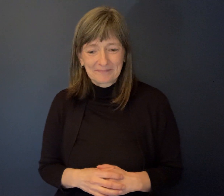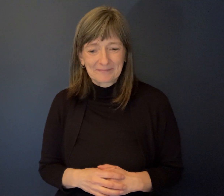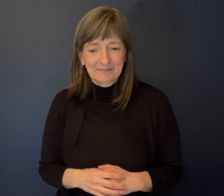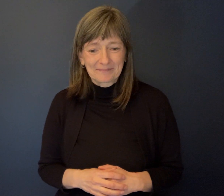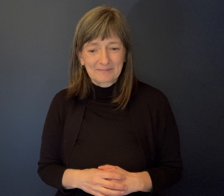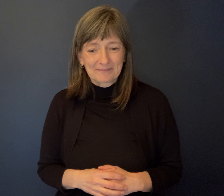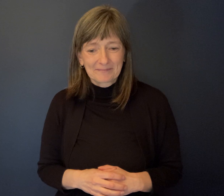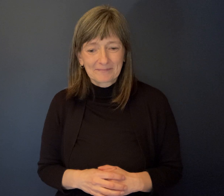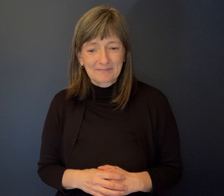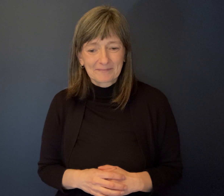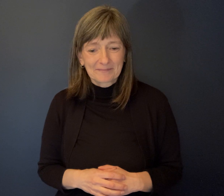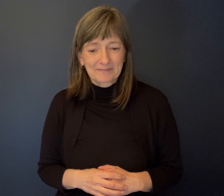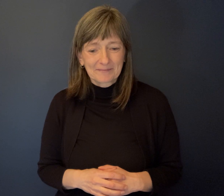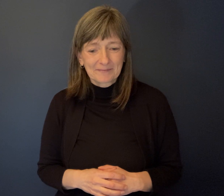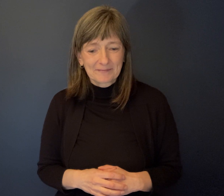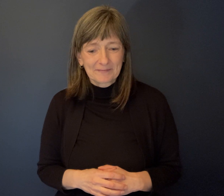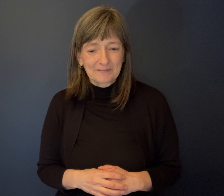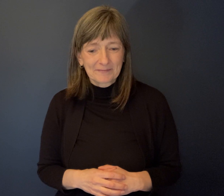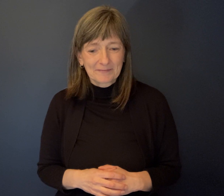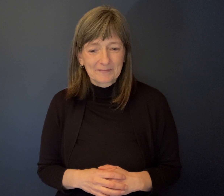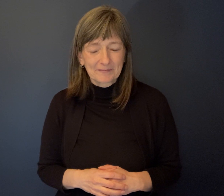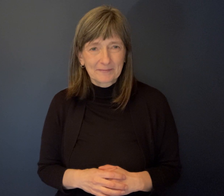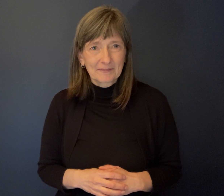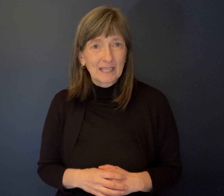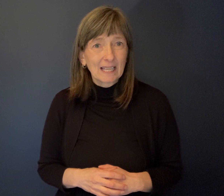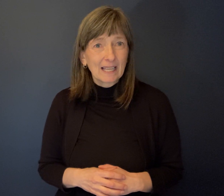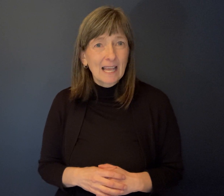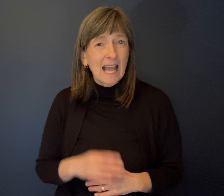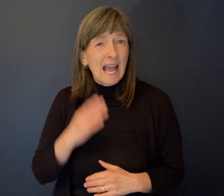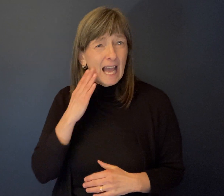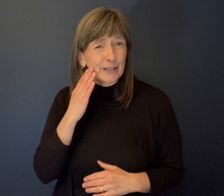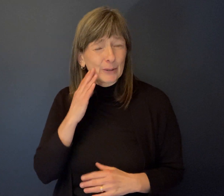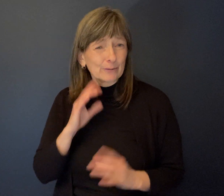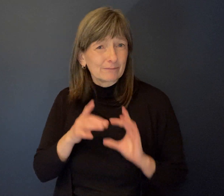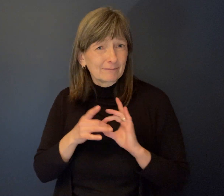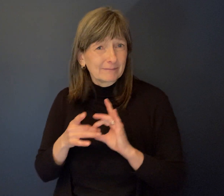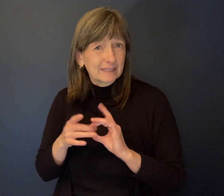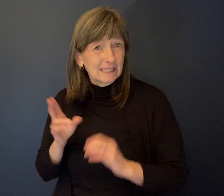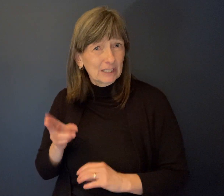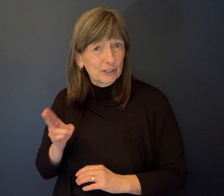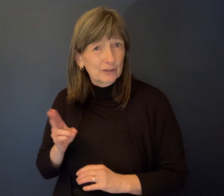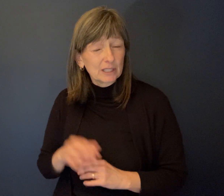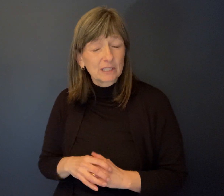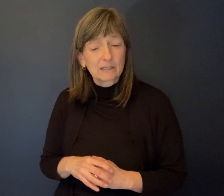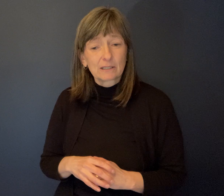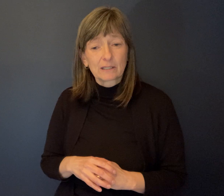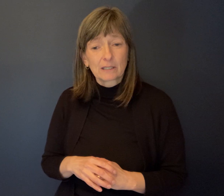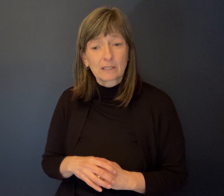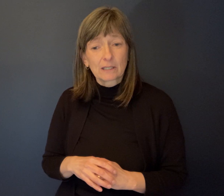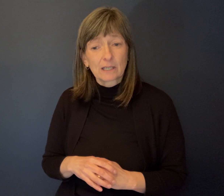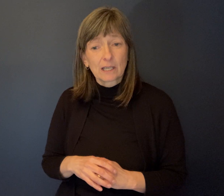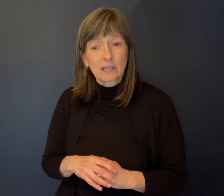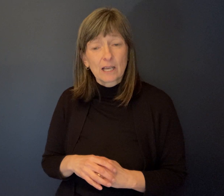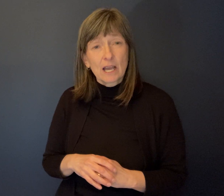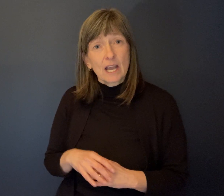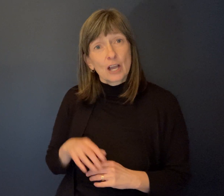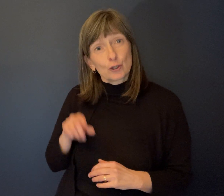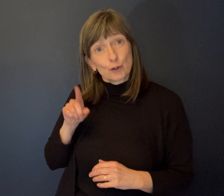Sir, um, you talked about people in the past. I know this is about the history, but is there people that you have mentored that are coming up to